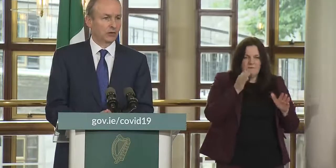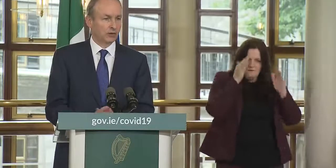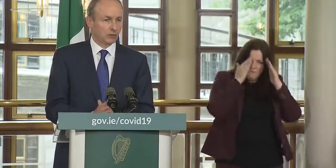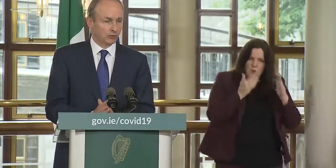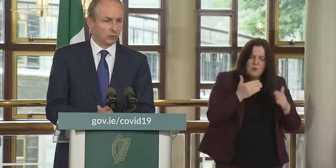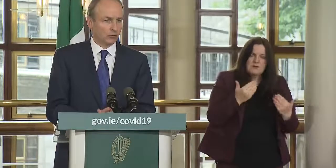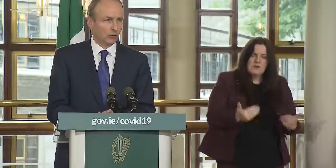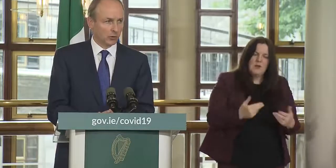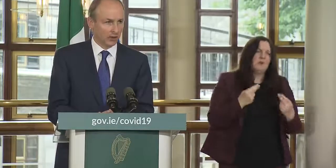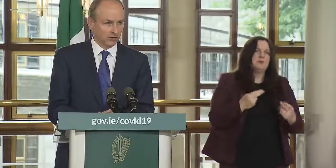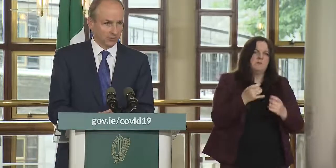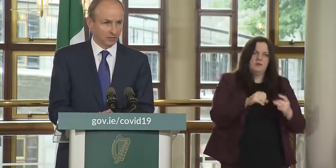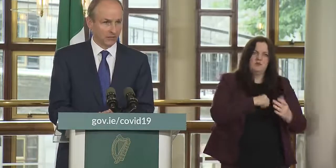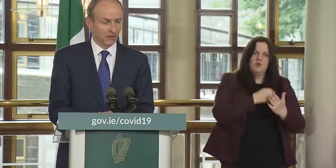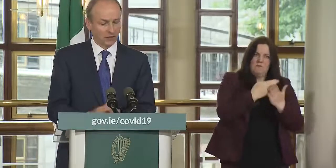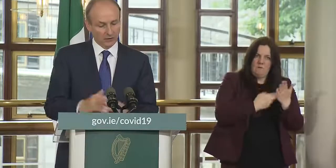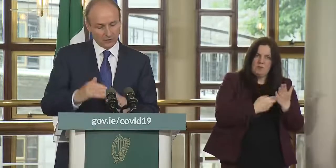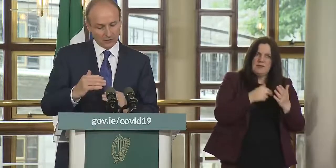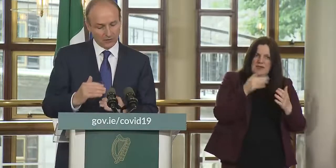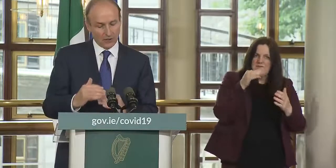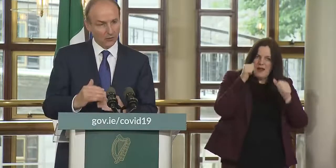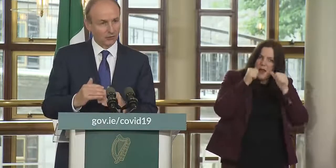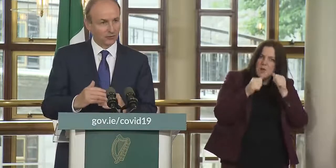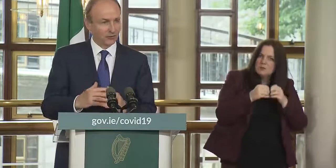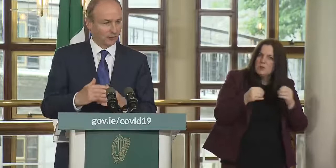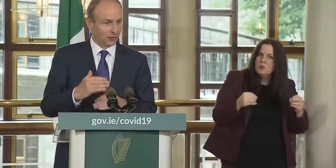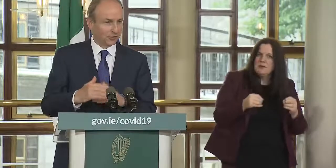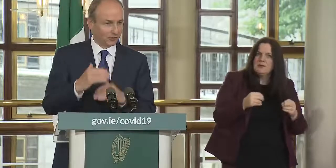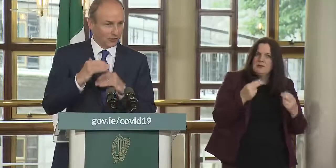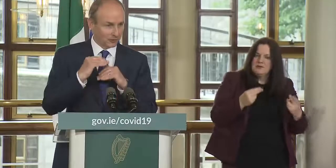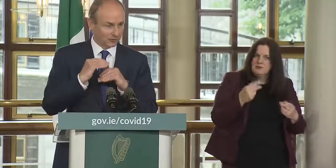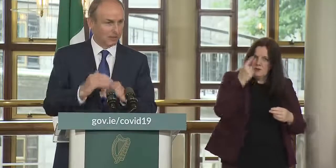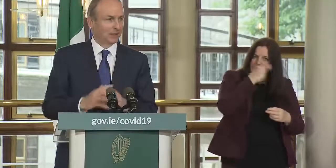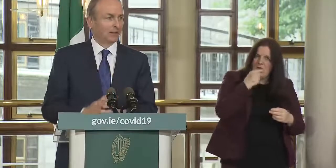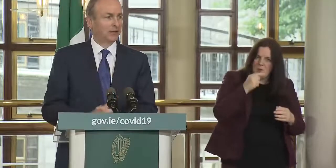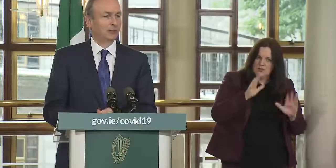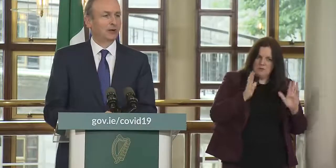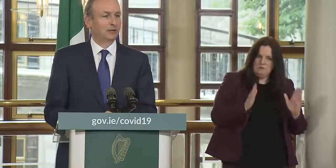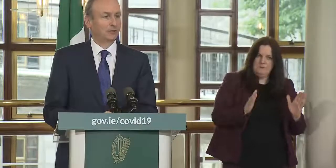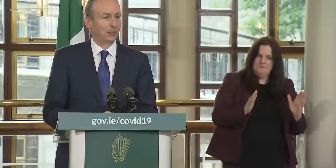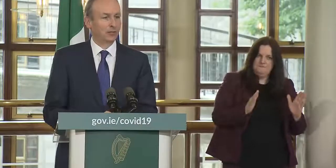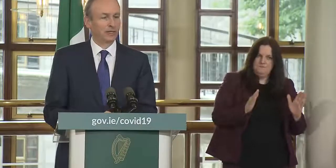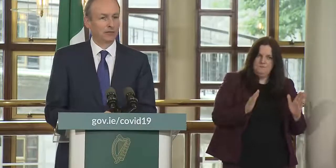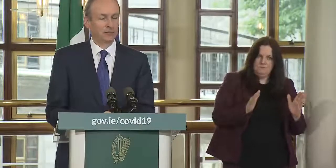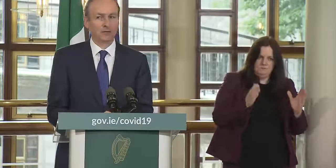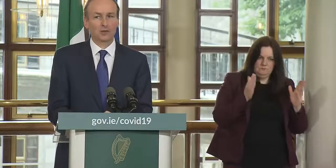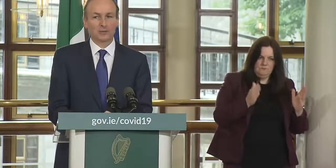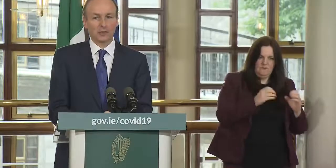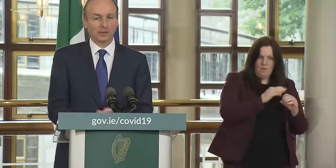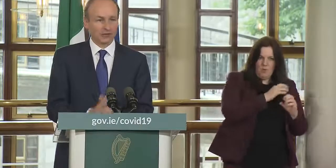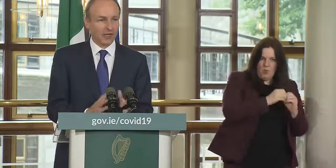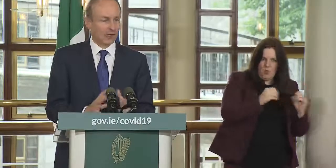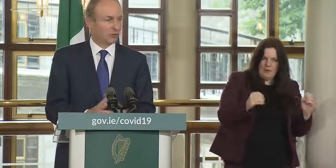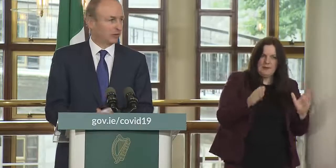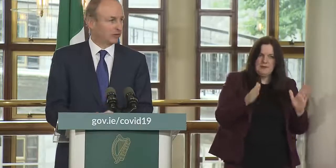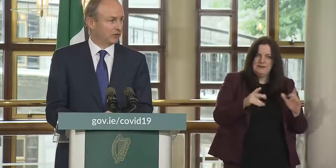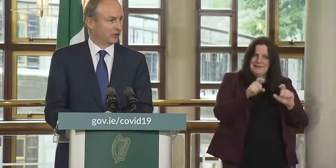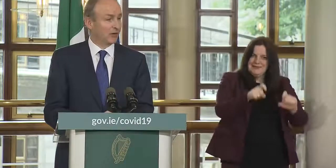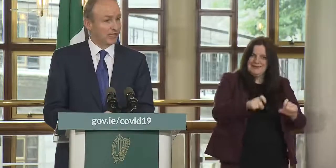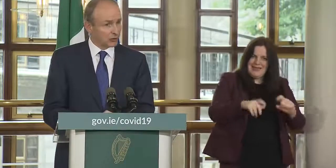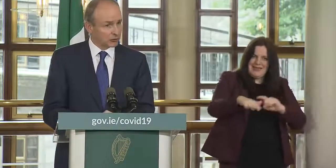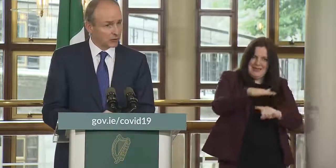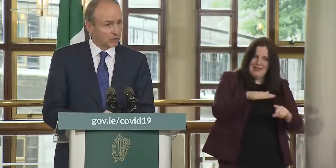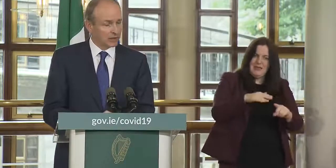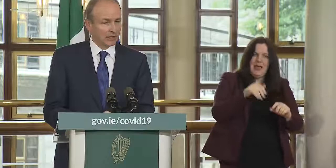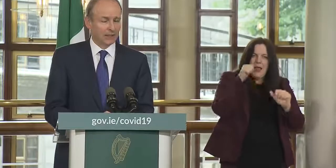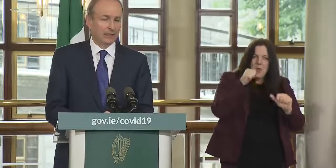in making sure that the rules are applied to that the hours you know the hours that are earmarked for opening and for people staying on a premises